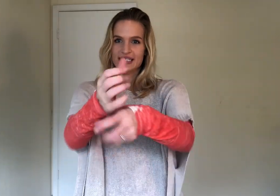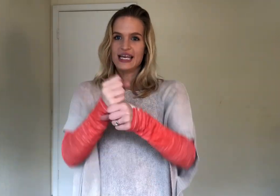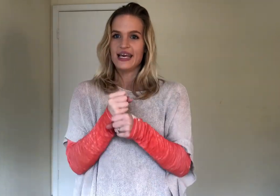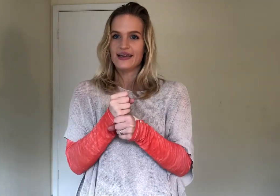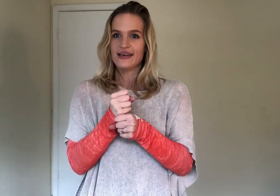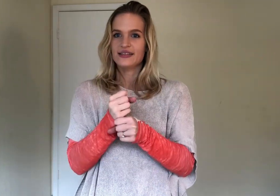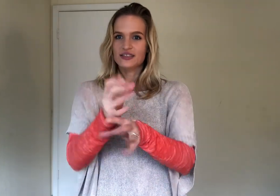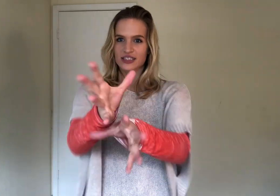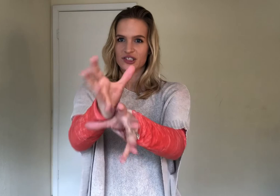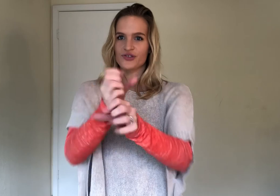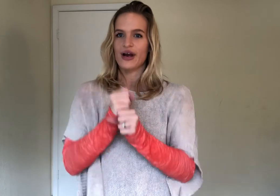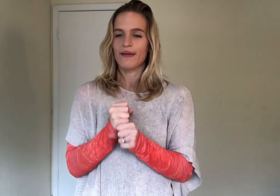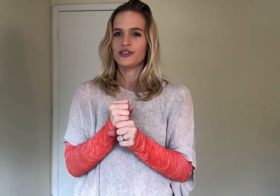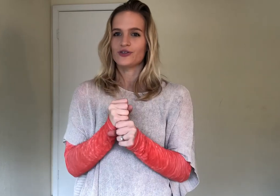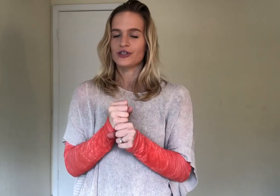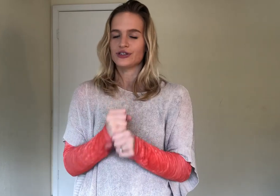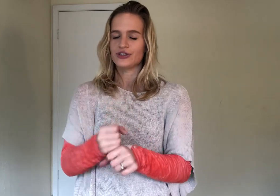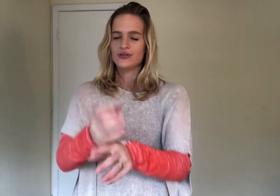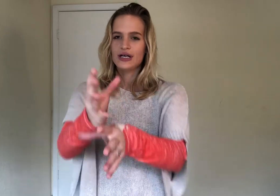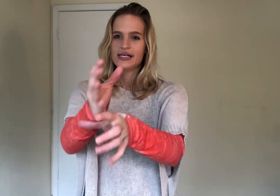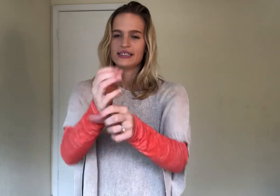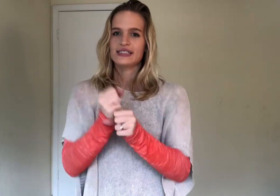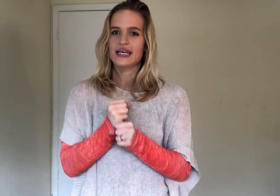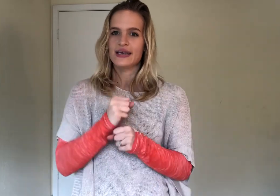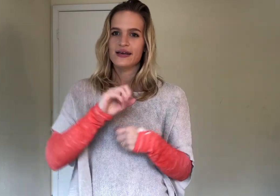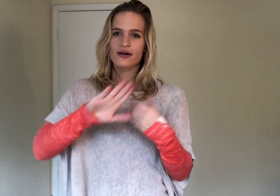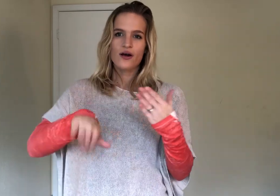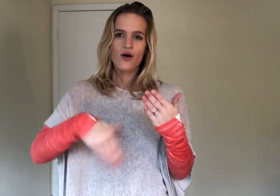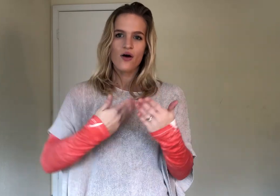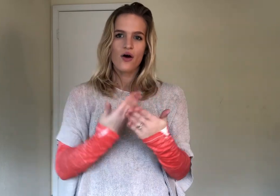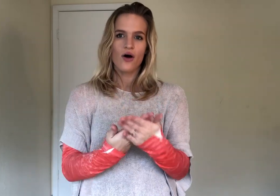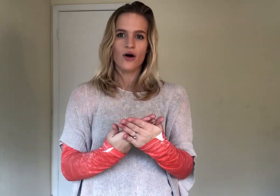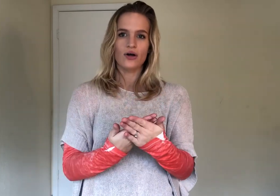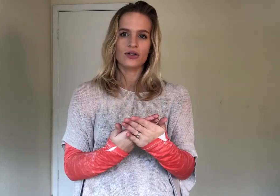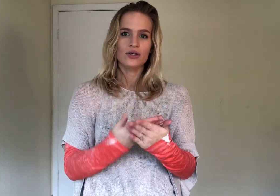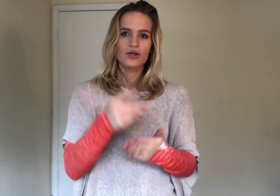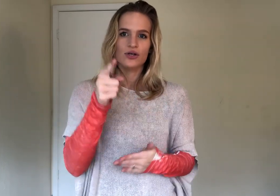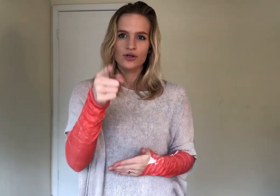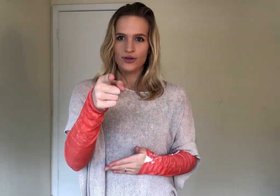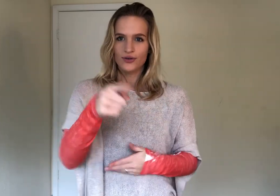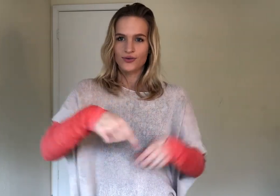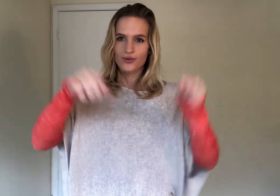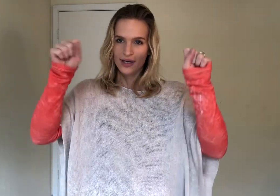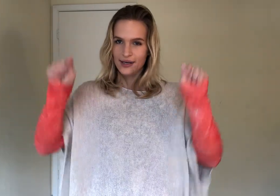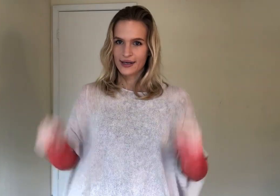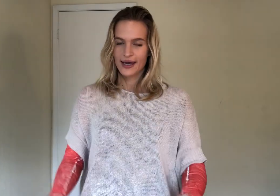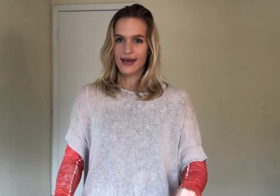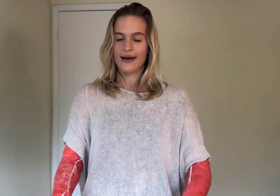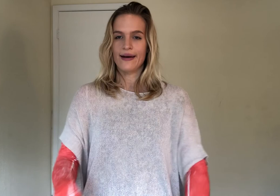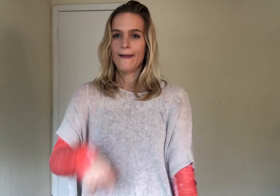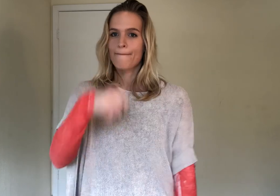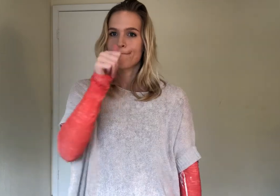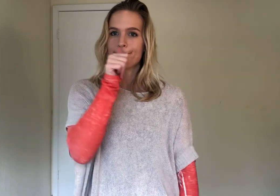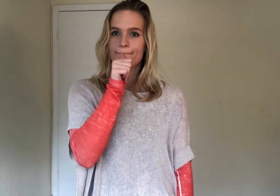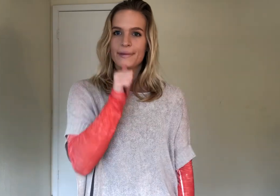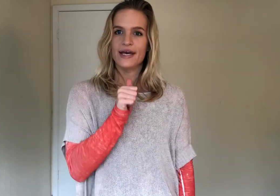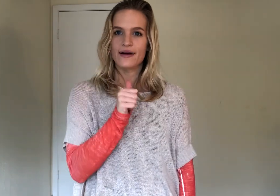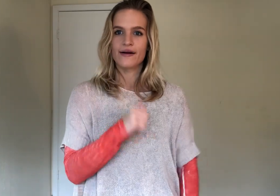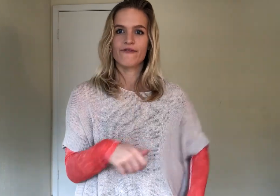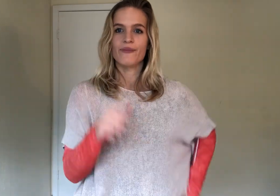Taken. just grab it towards you. Taken. All. You. Can. Bear. For